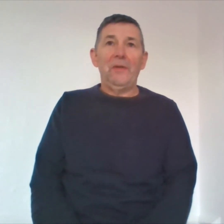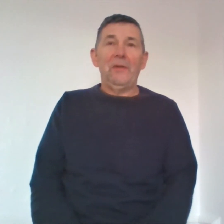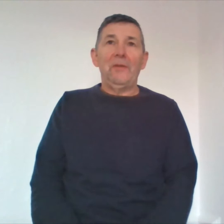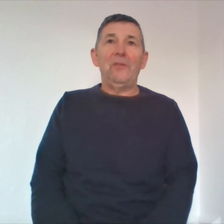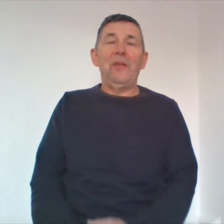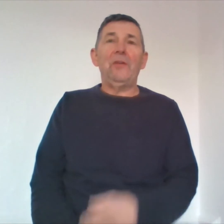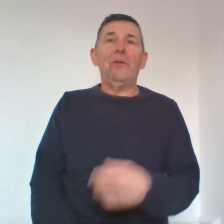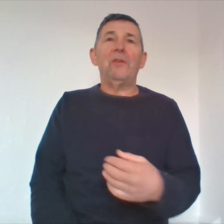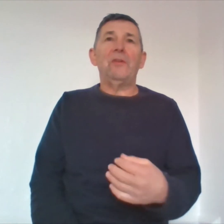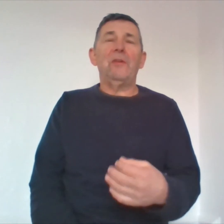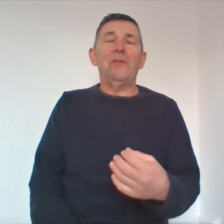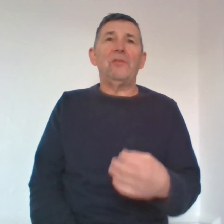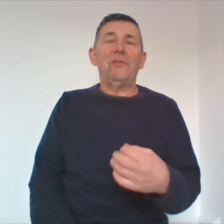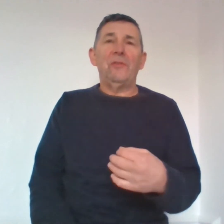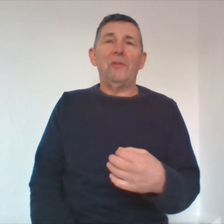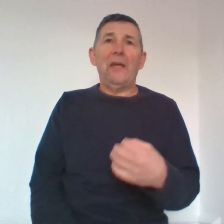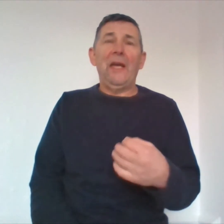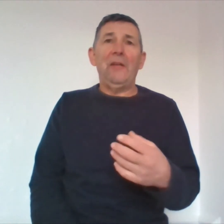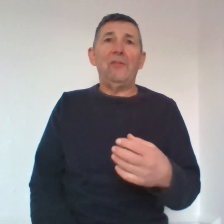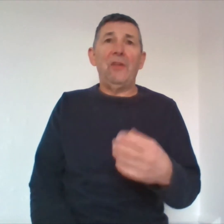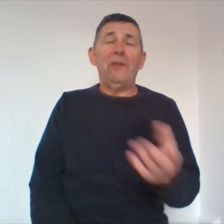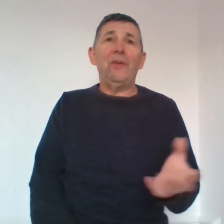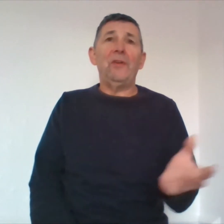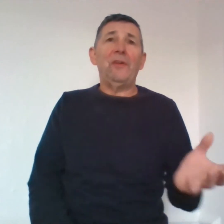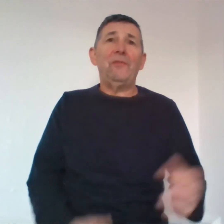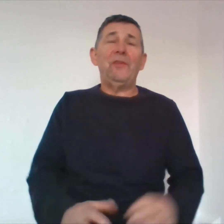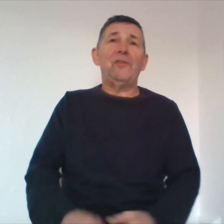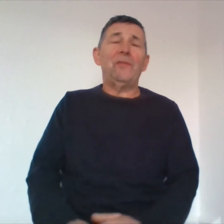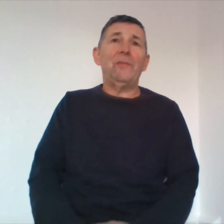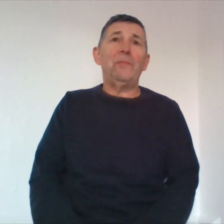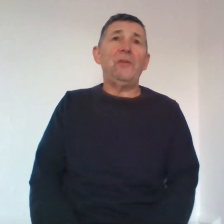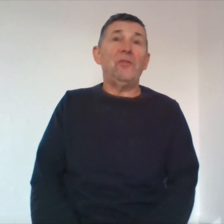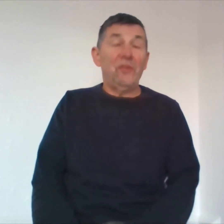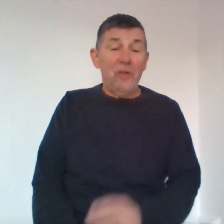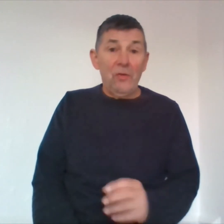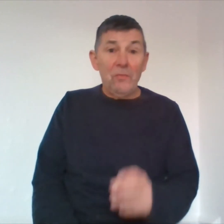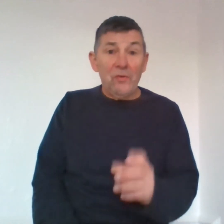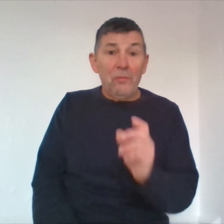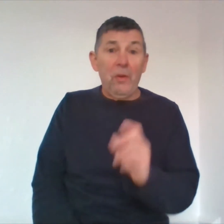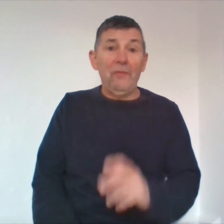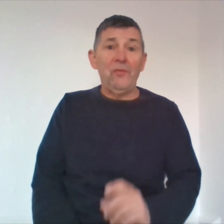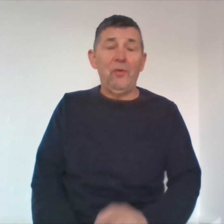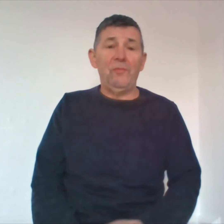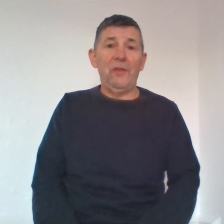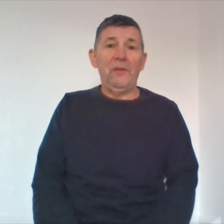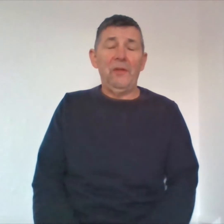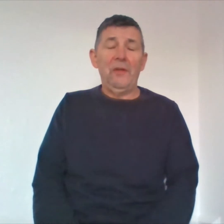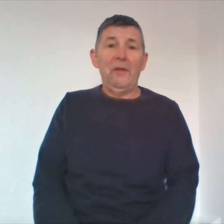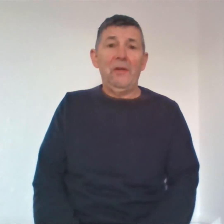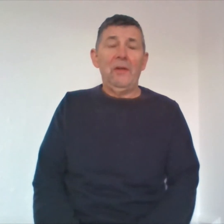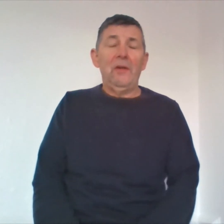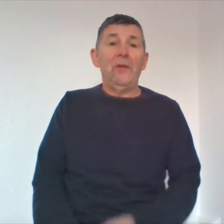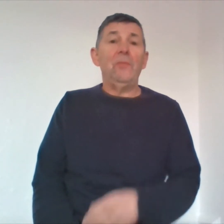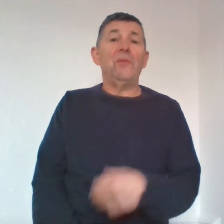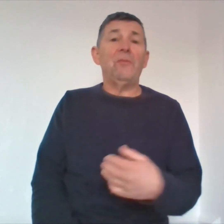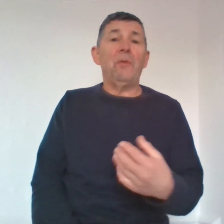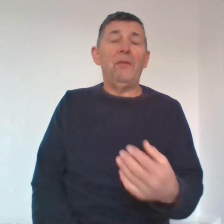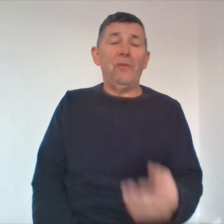she then contacted us again and said i've done it i finished i've complete she says now you must apply for jobs then you must apply for a